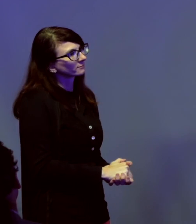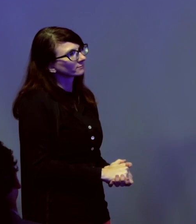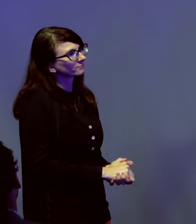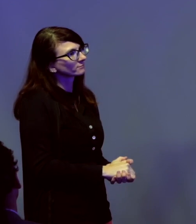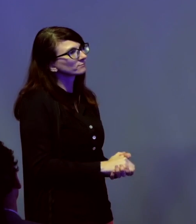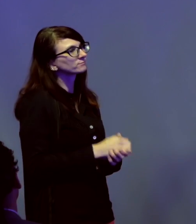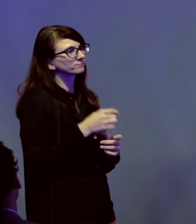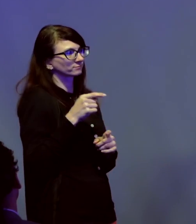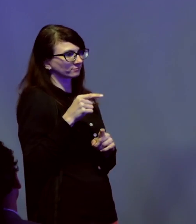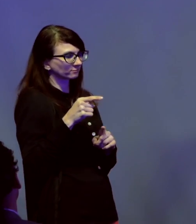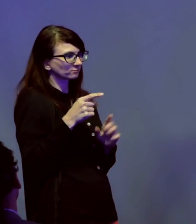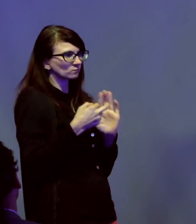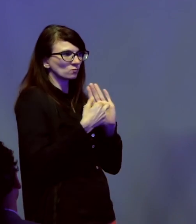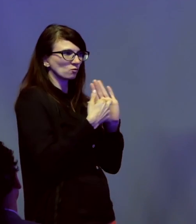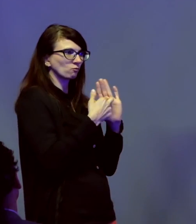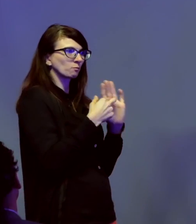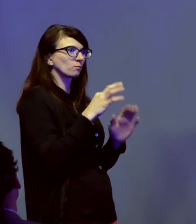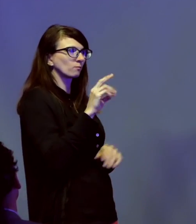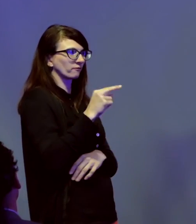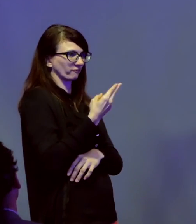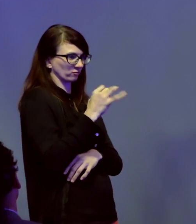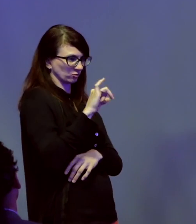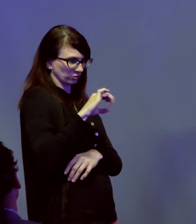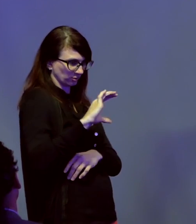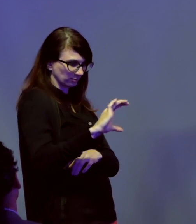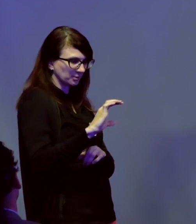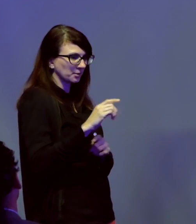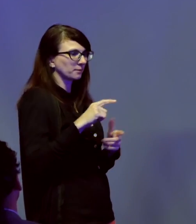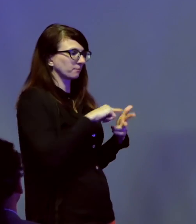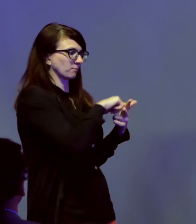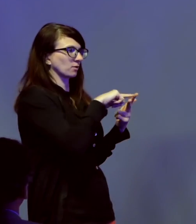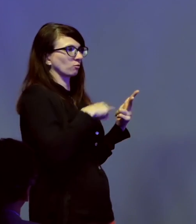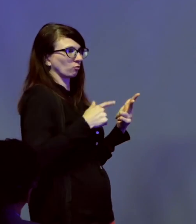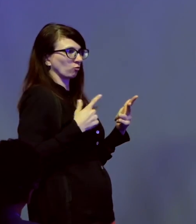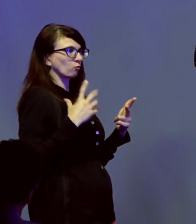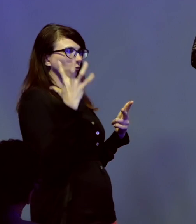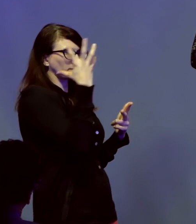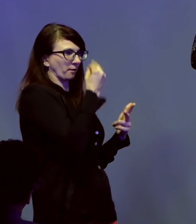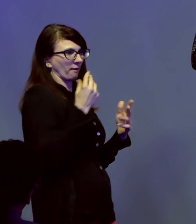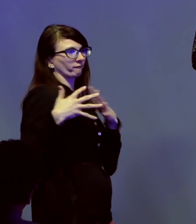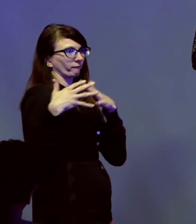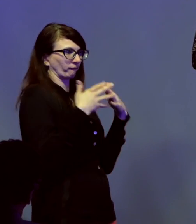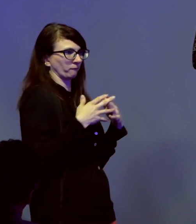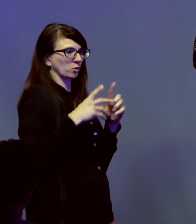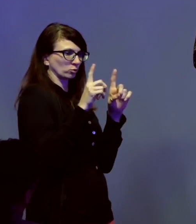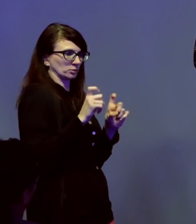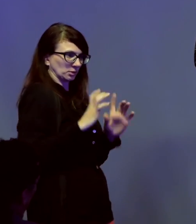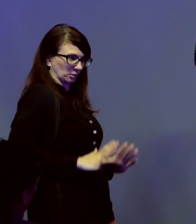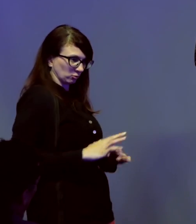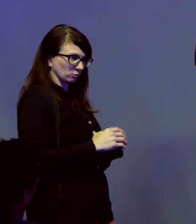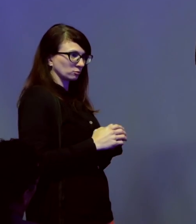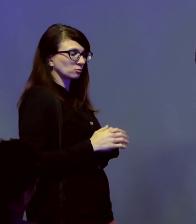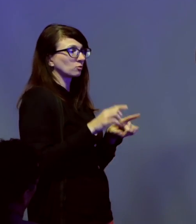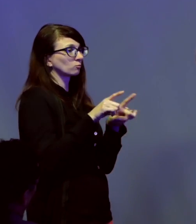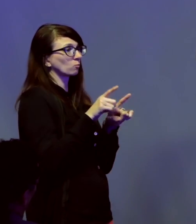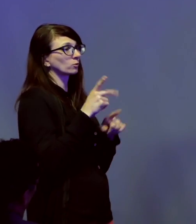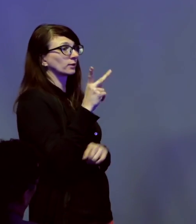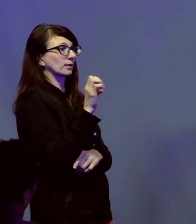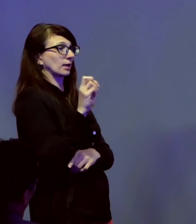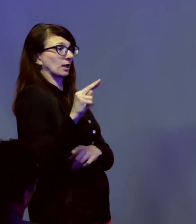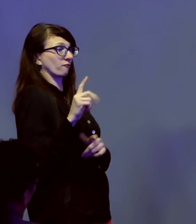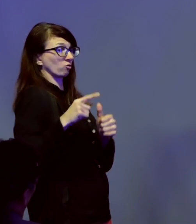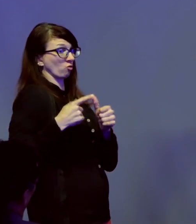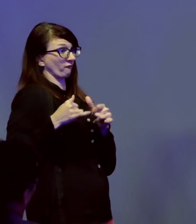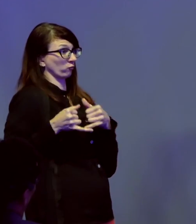Diane represented the Fair Housing Justice Center and three African-American testers, and Kevin, our first honoree, represented the